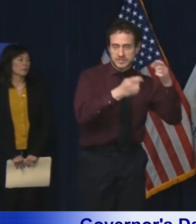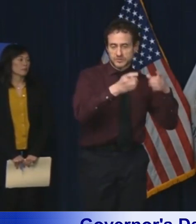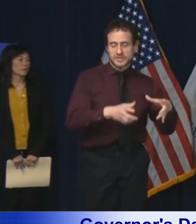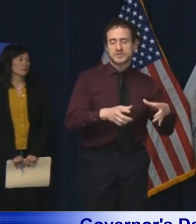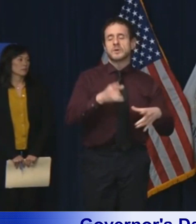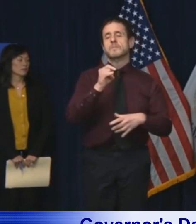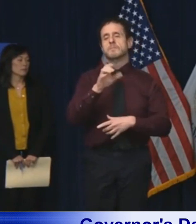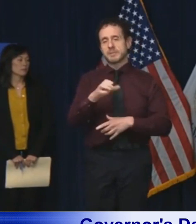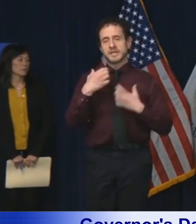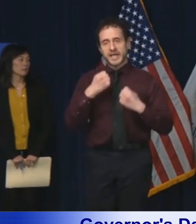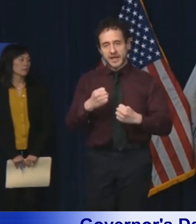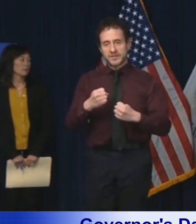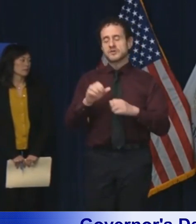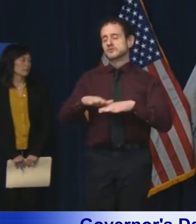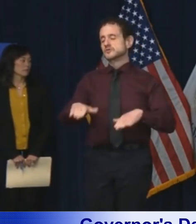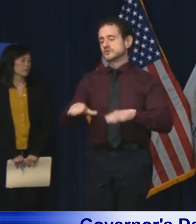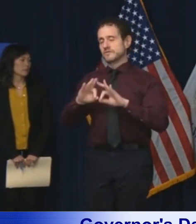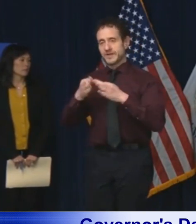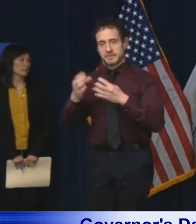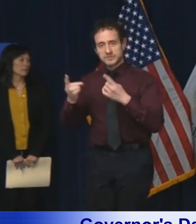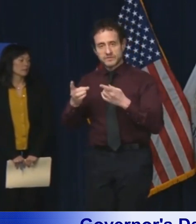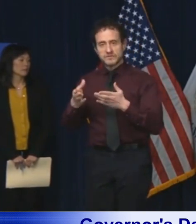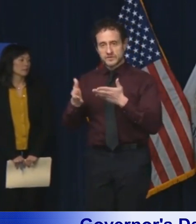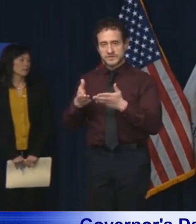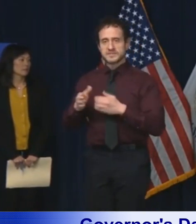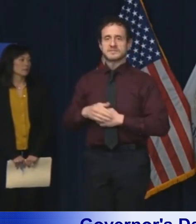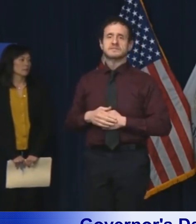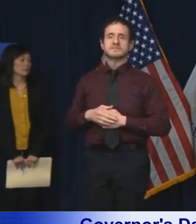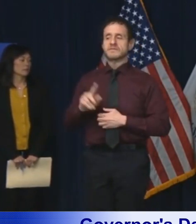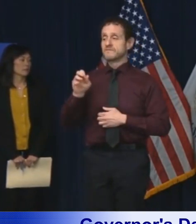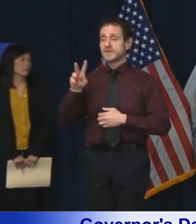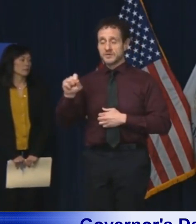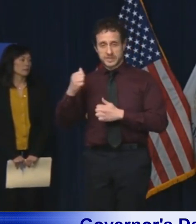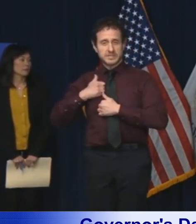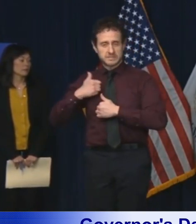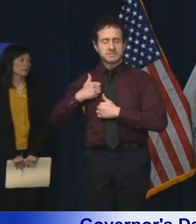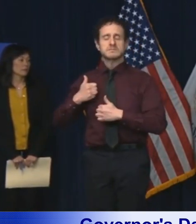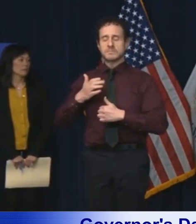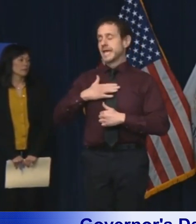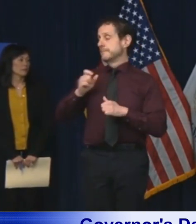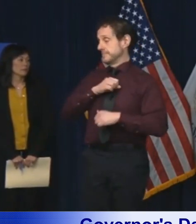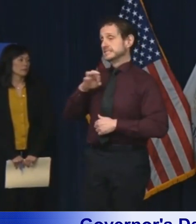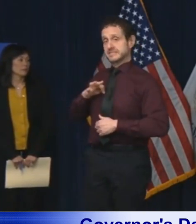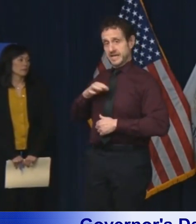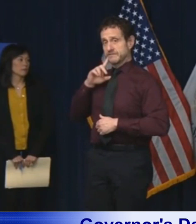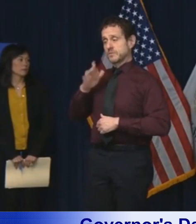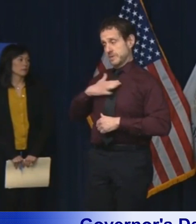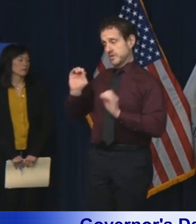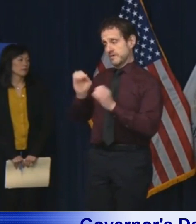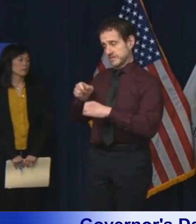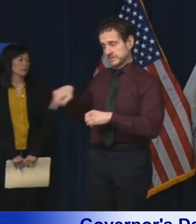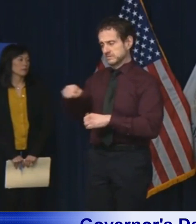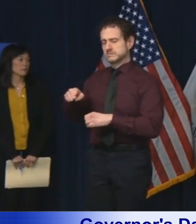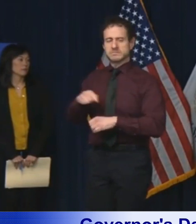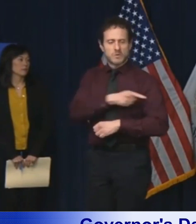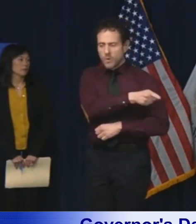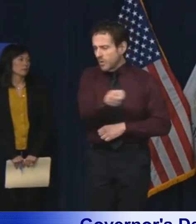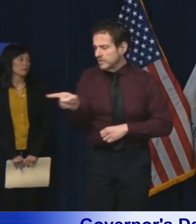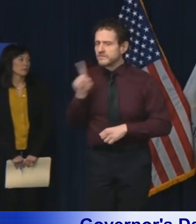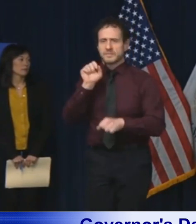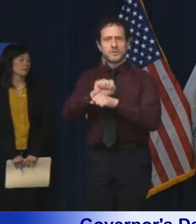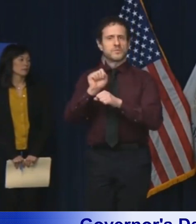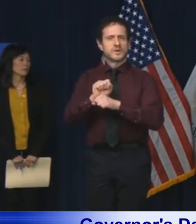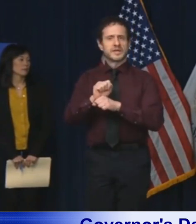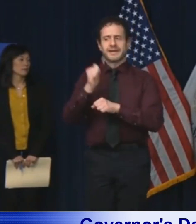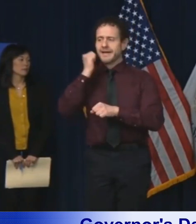Services, Children and Family Services, and of course my governor's office staff, all of whom are working day and night to